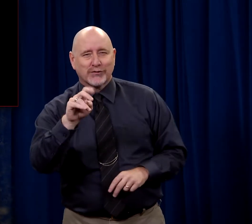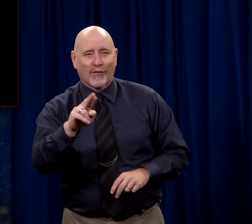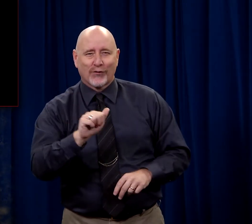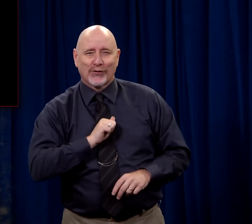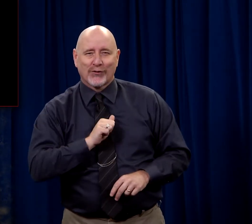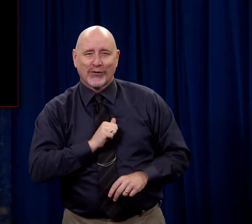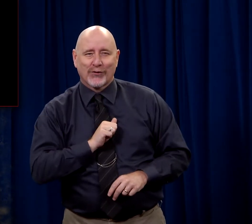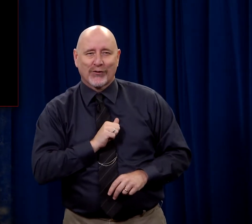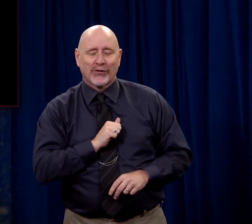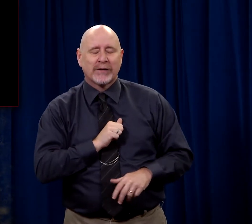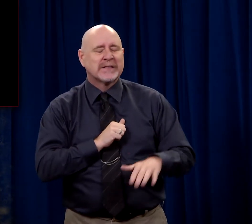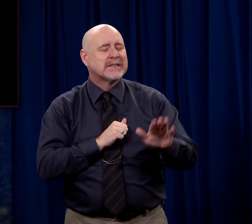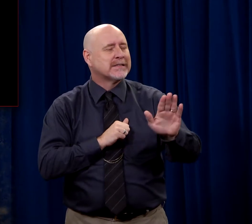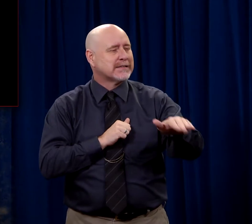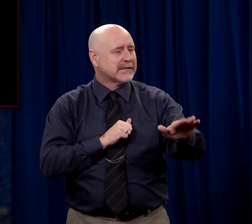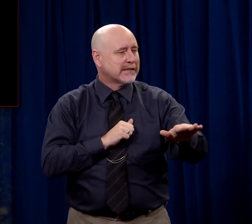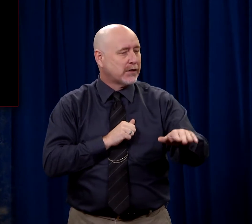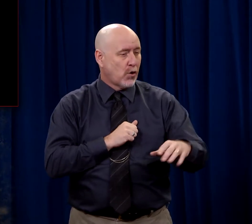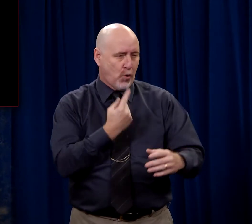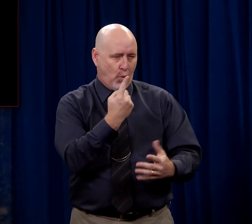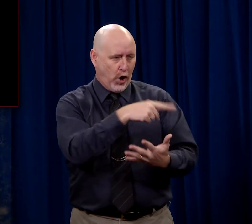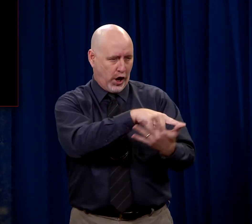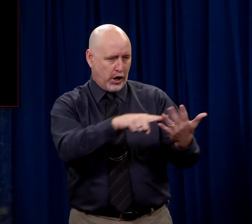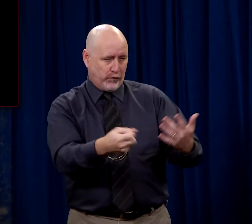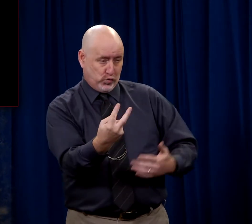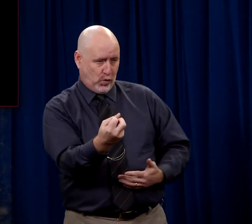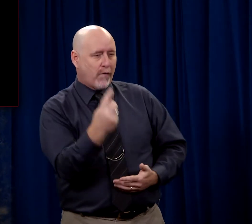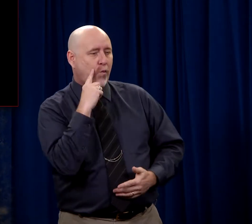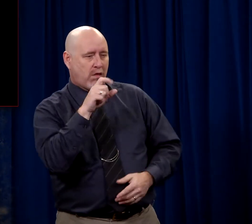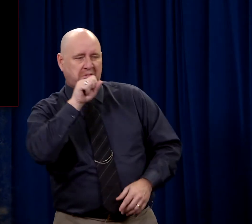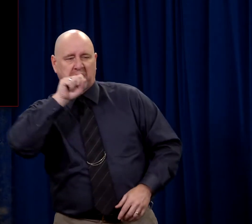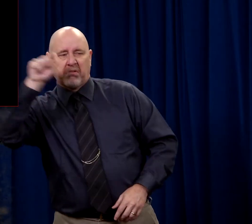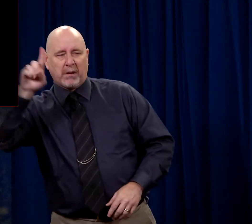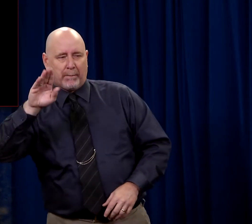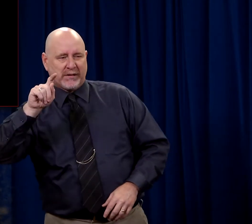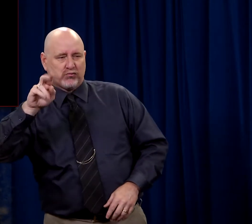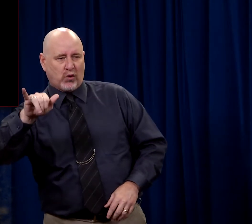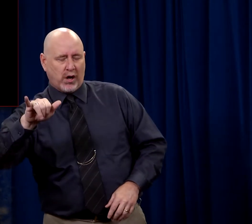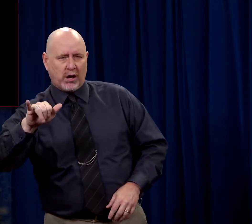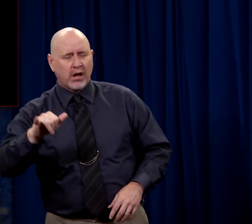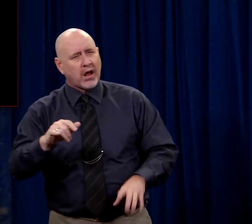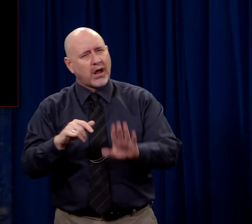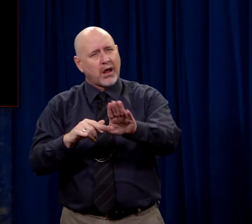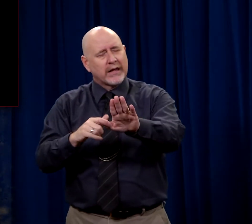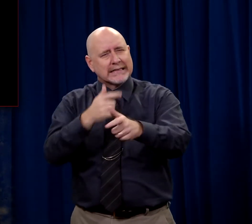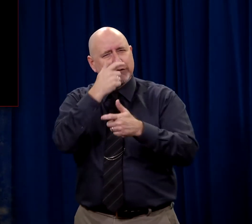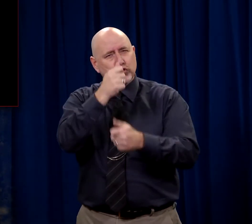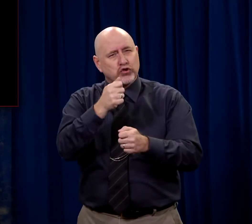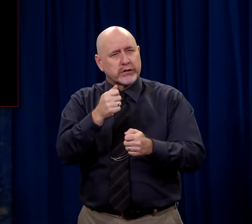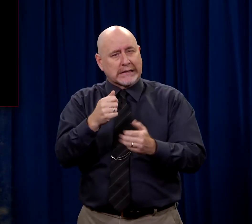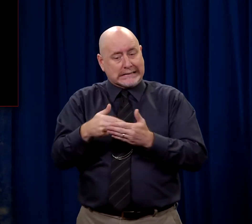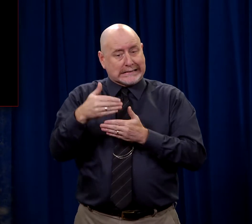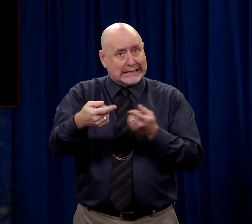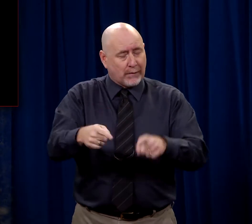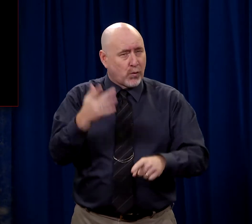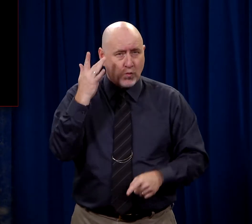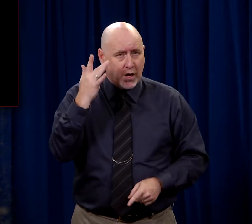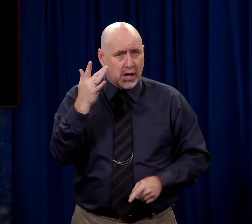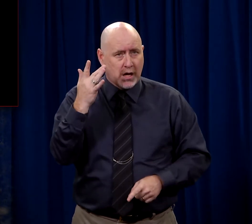forward to this. And then He said, one of you will betray Me. Now that was kind of interesting. I mean, what happened next?